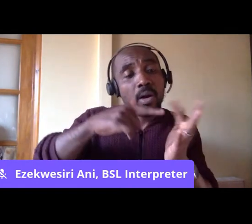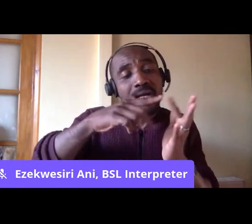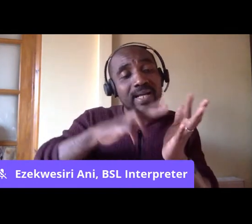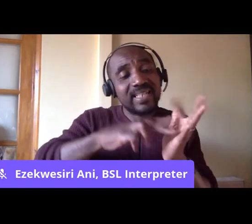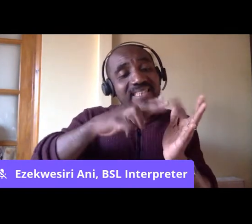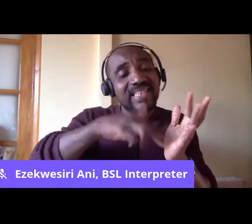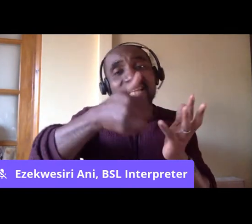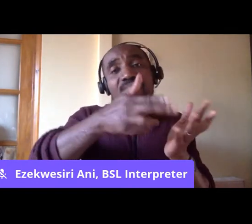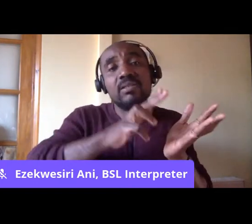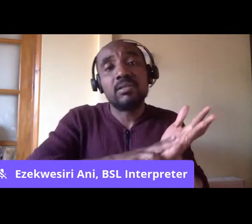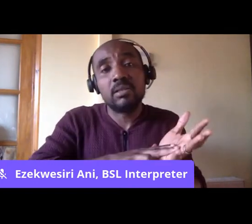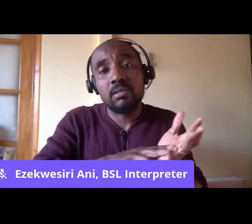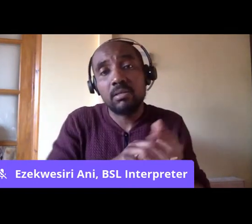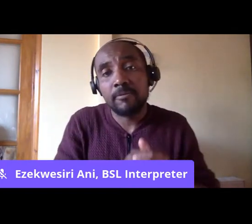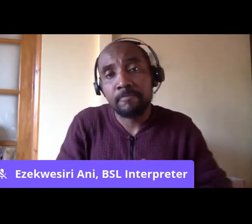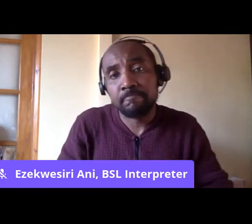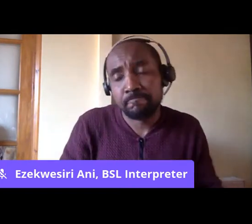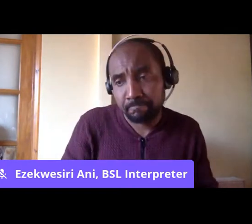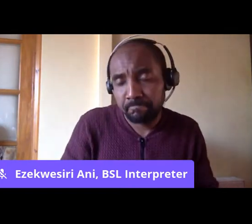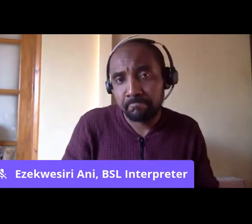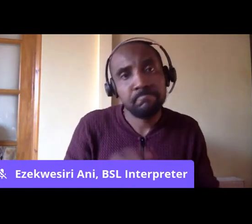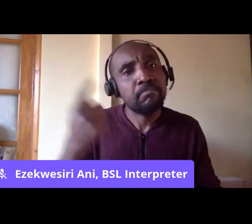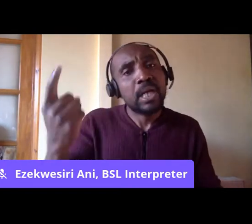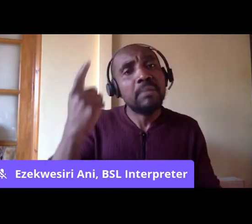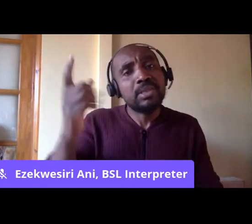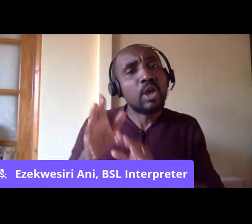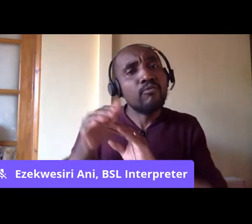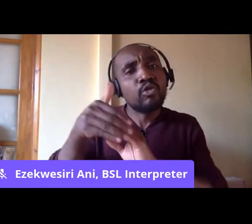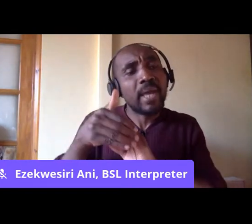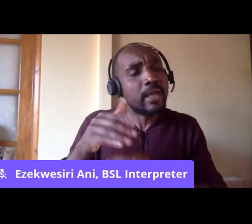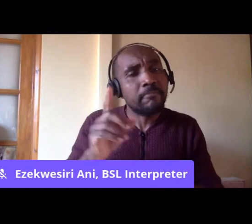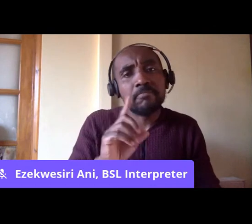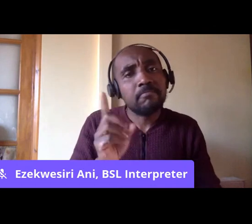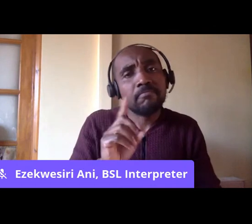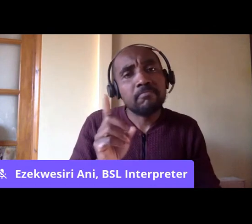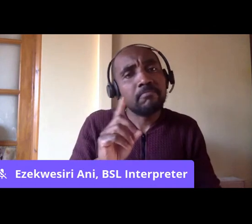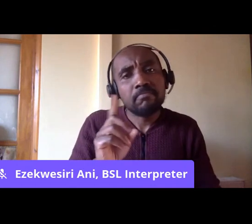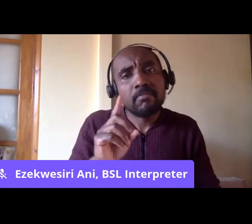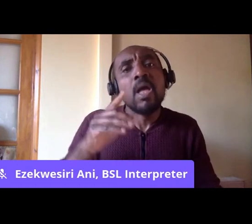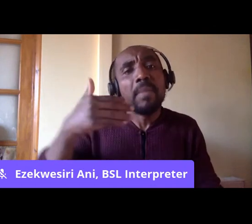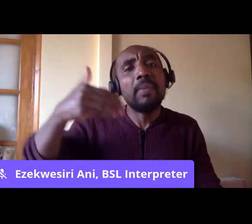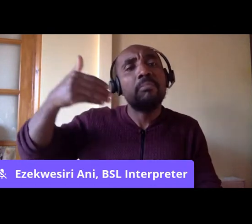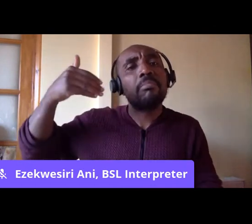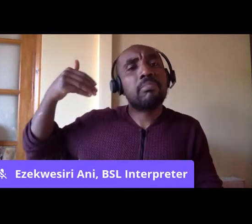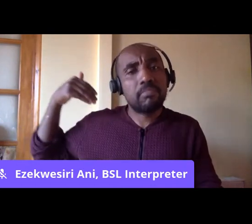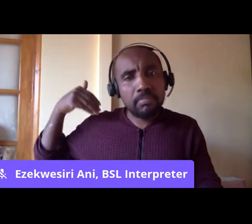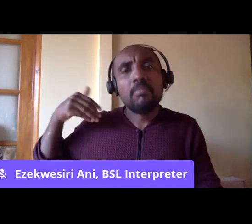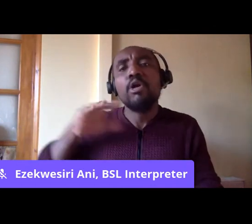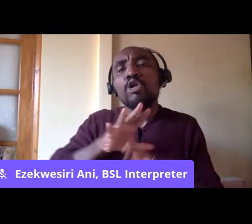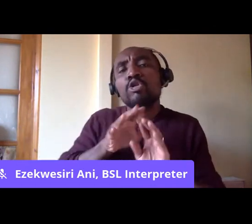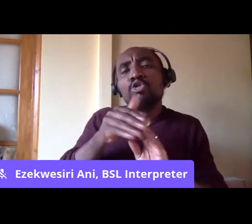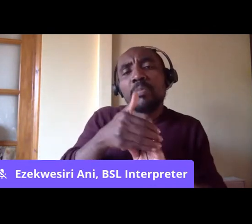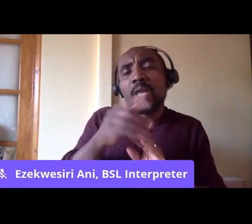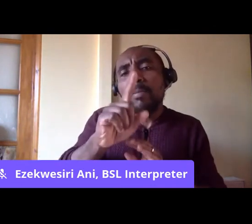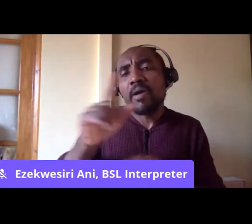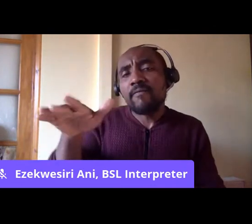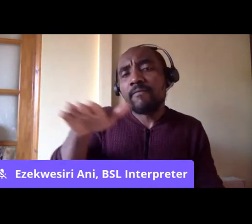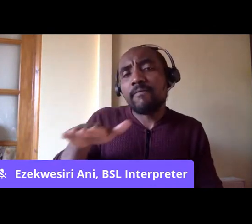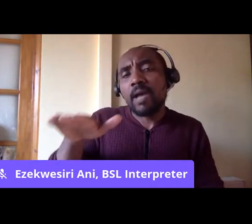and who was not Jamaican. He had probably Jamaican forebears, but his family had been in